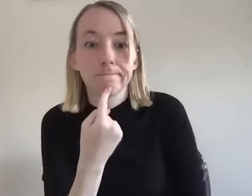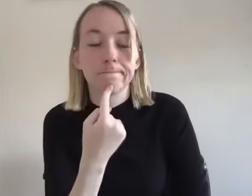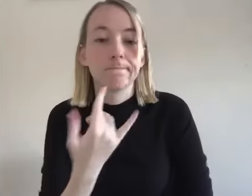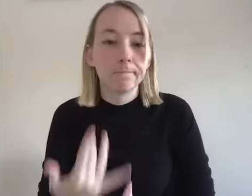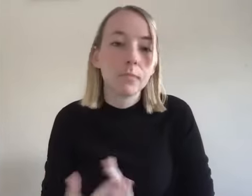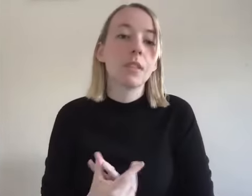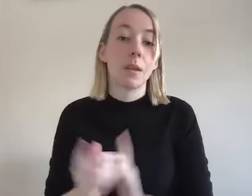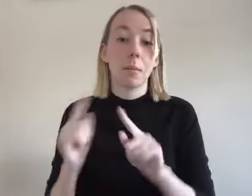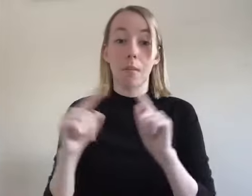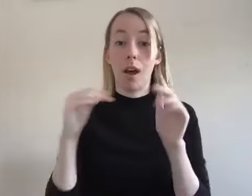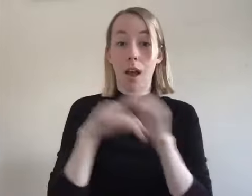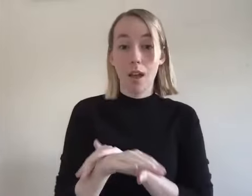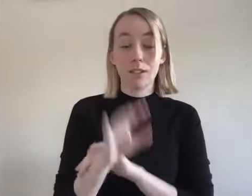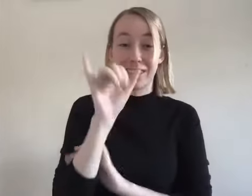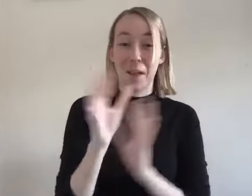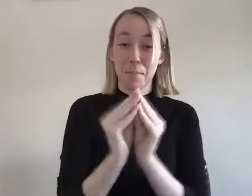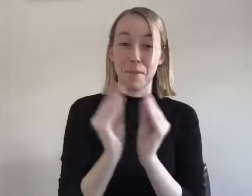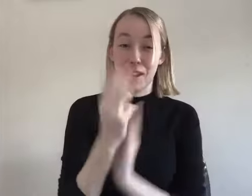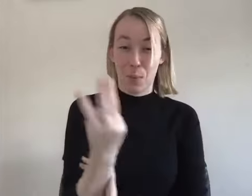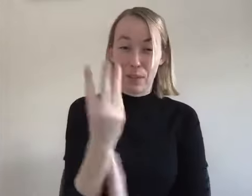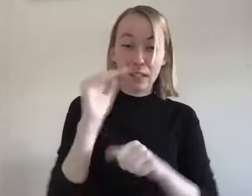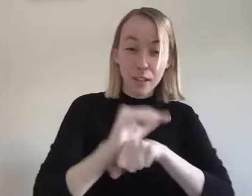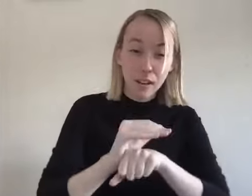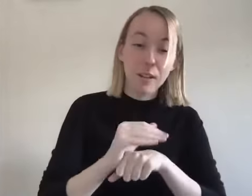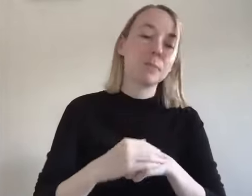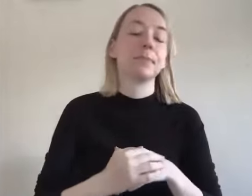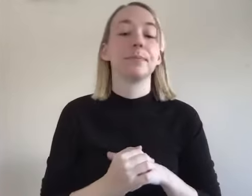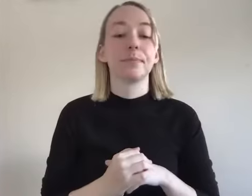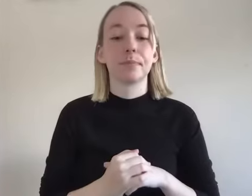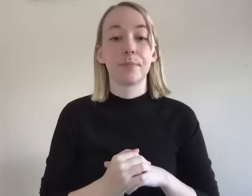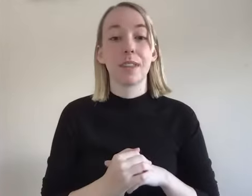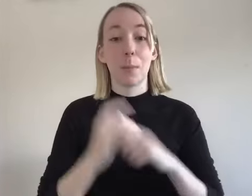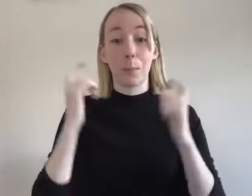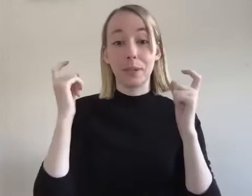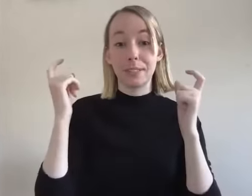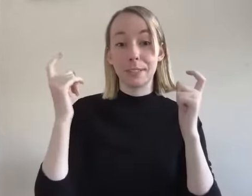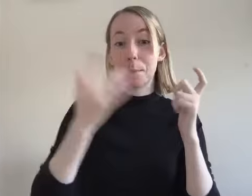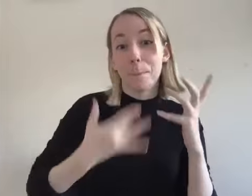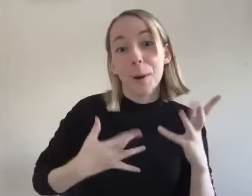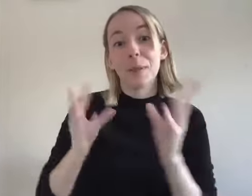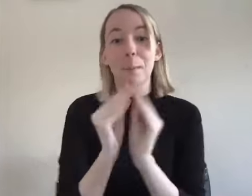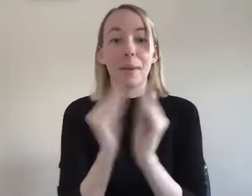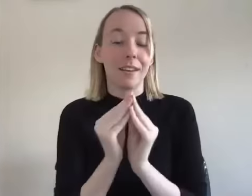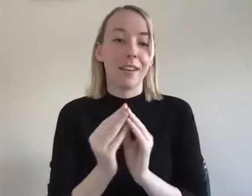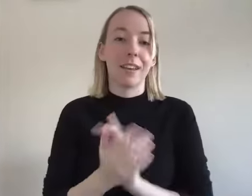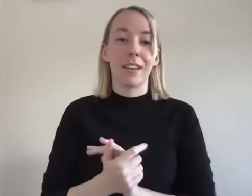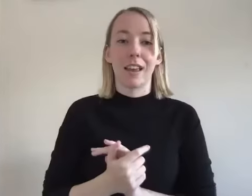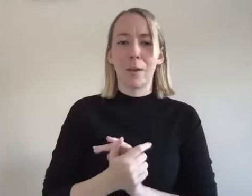um but then when i walked into that that meeting that young people's meeting um it was their anniversary meeting so it was like a big